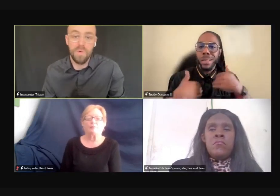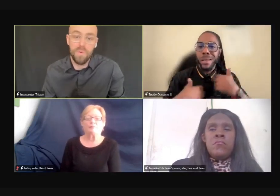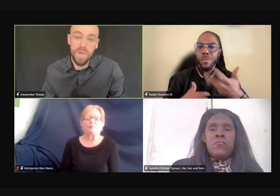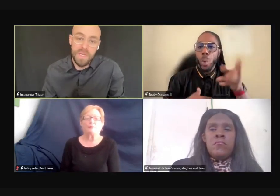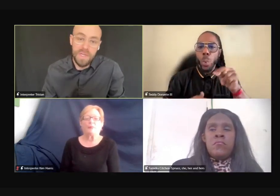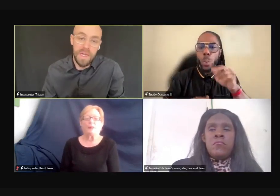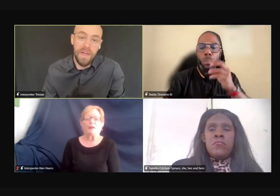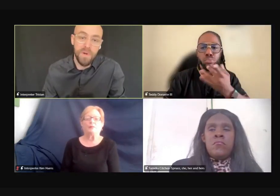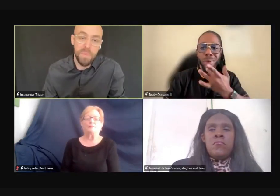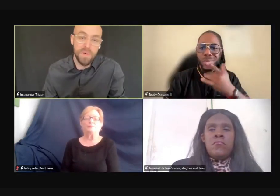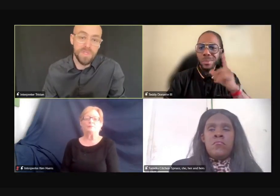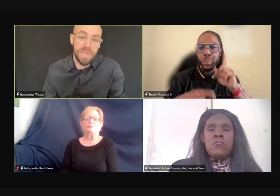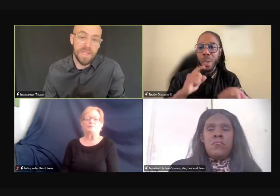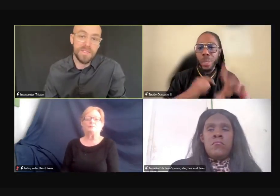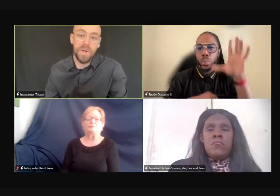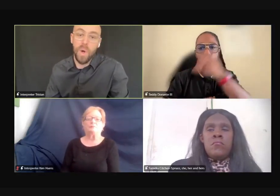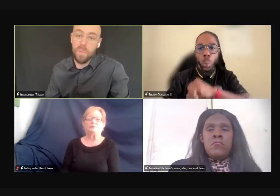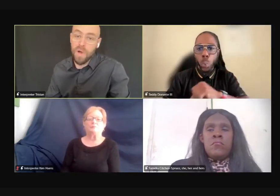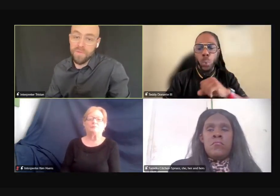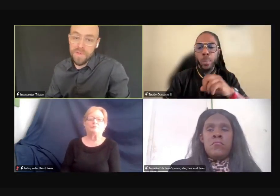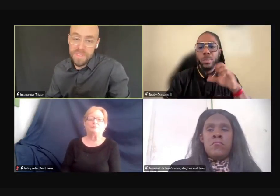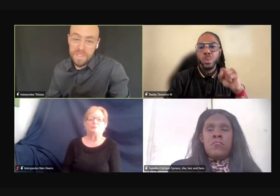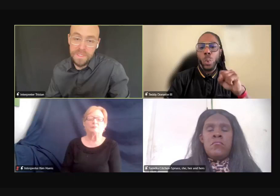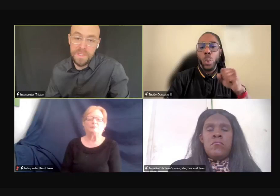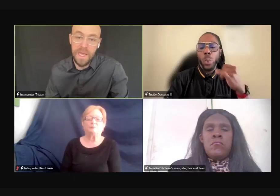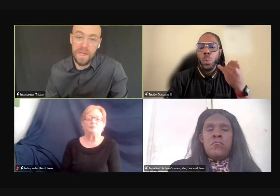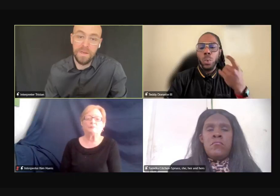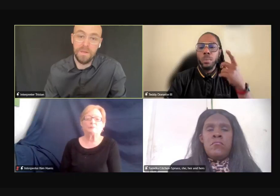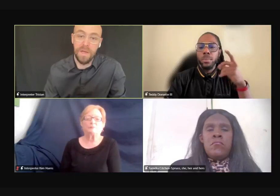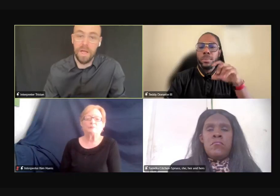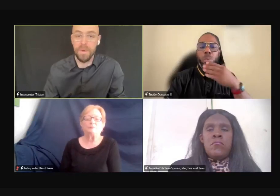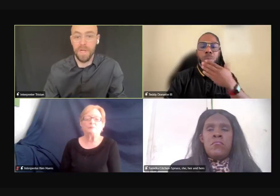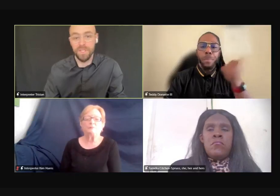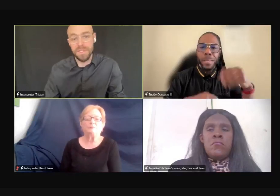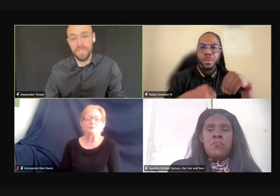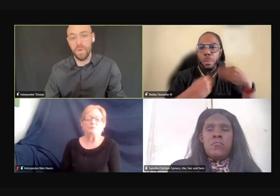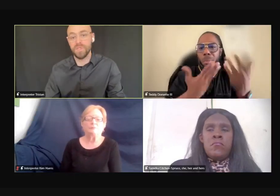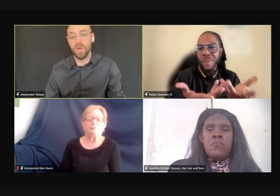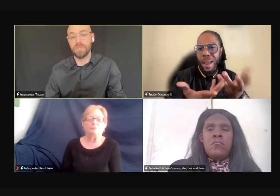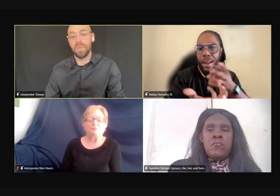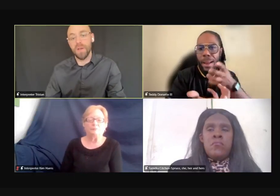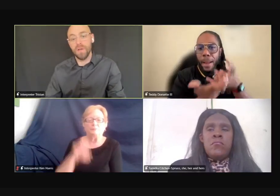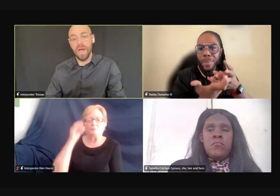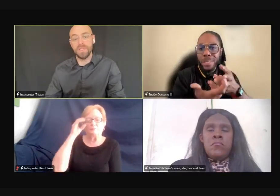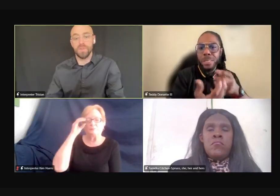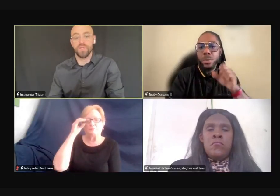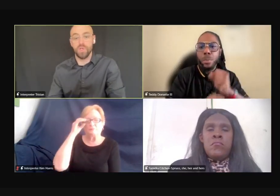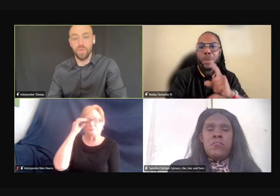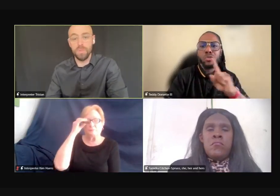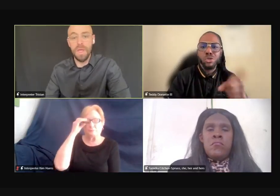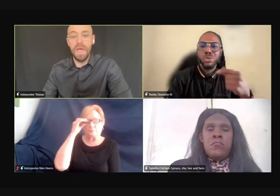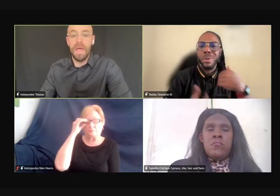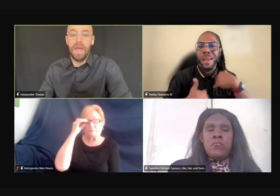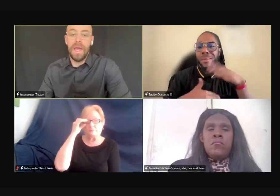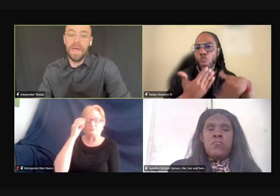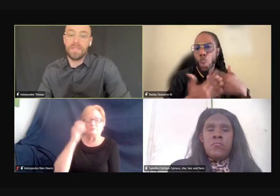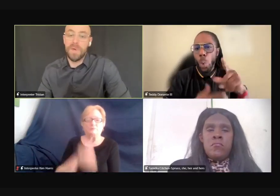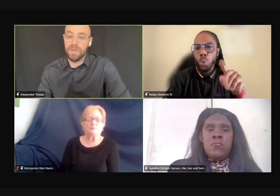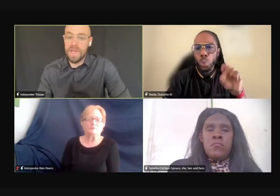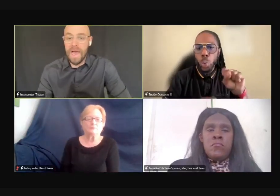So, really, every person has their own preferences and accommodations. So, it's better not to assume.